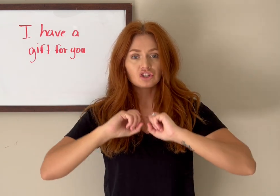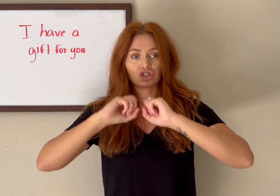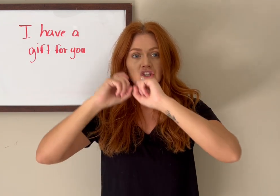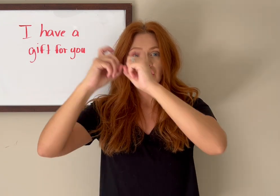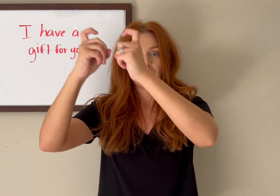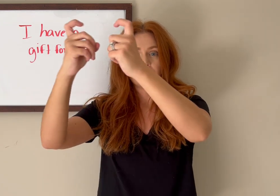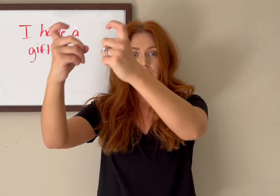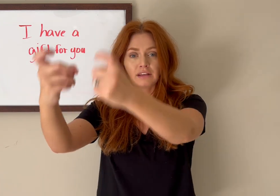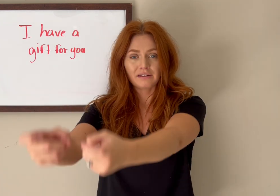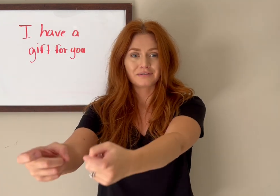show them the gift.